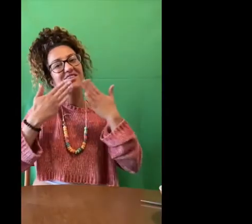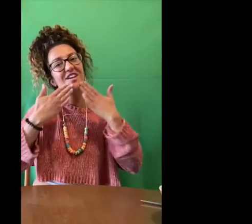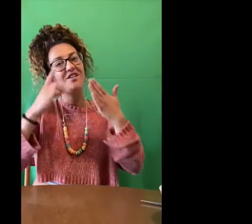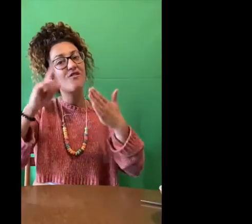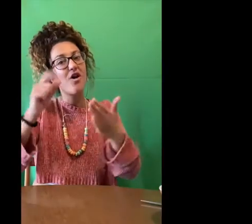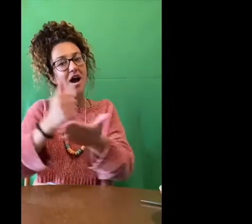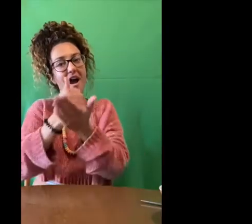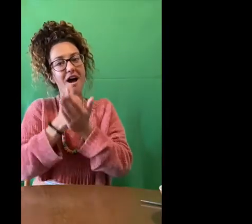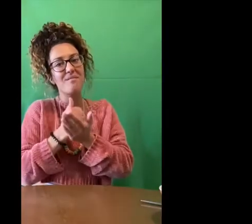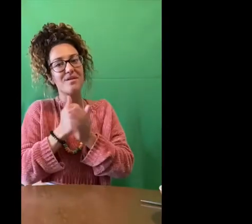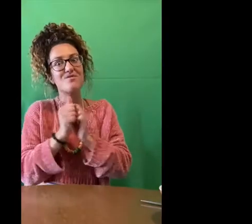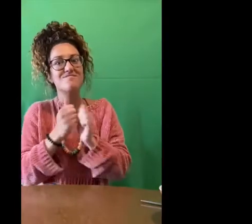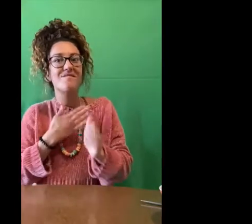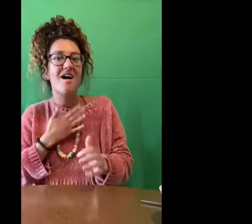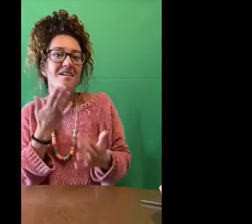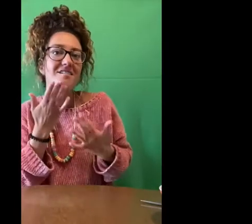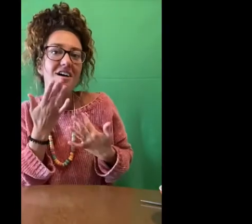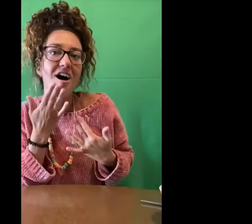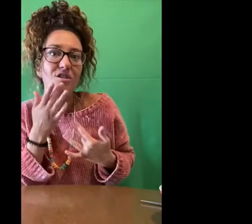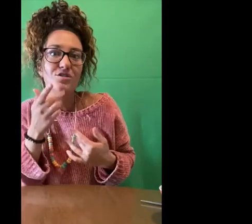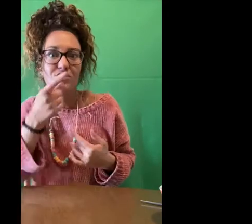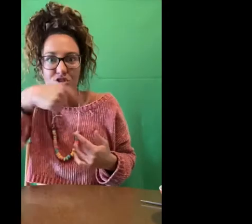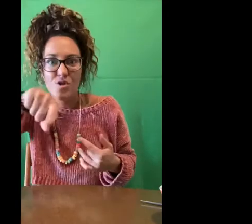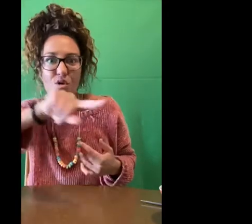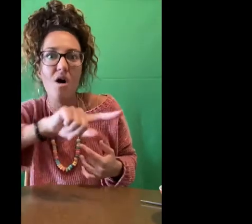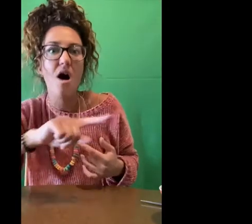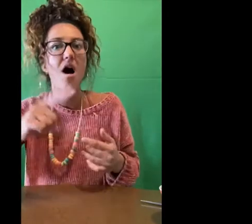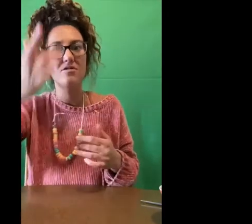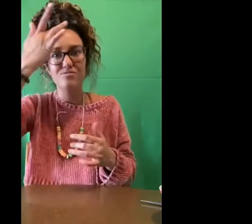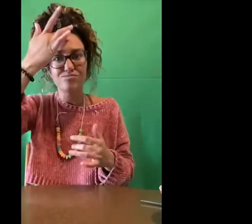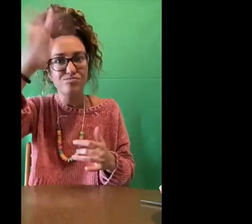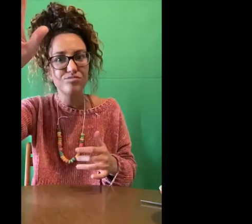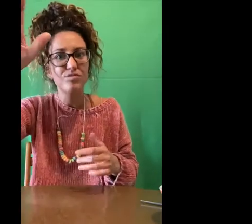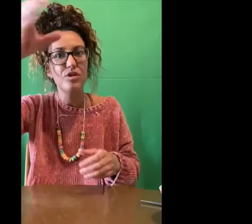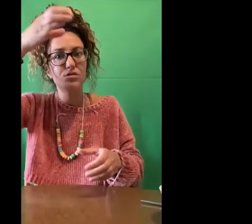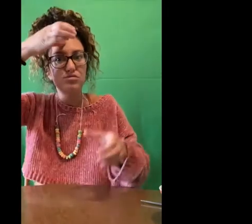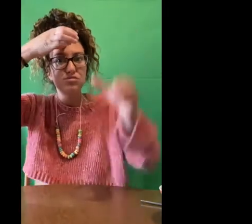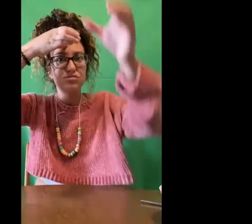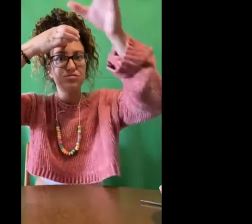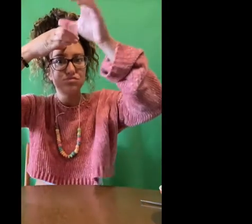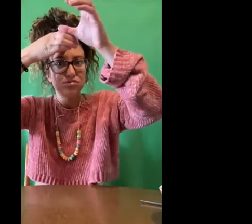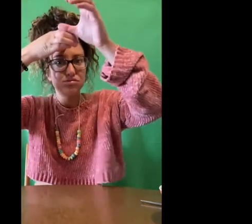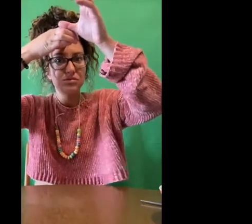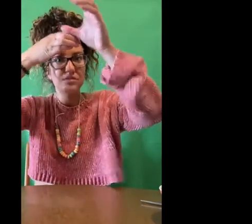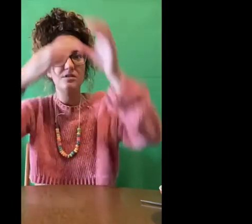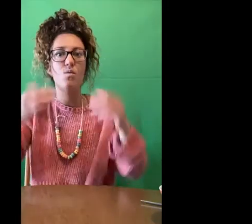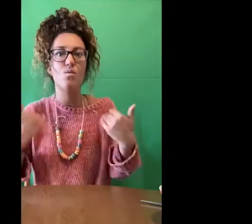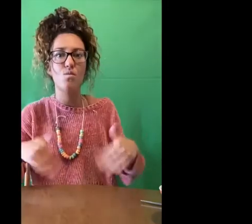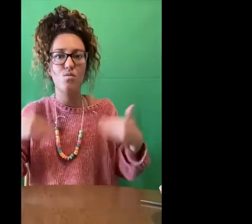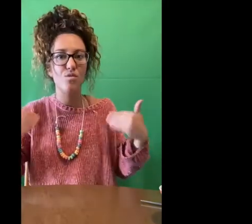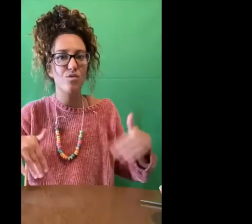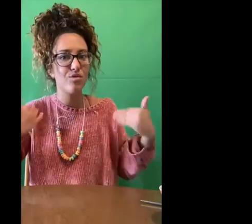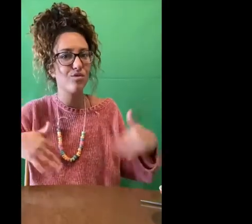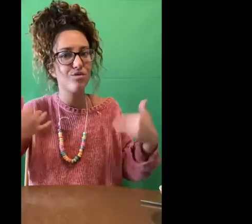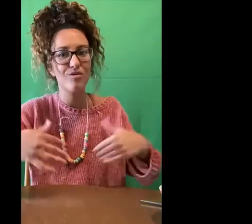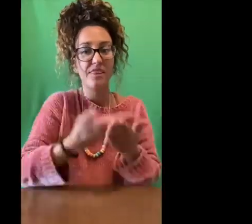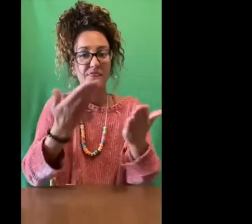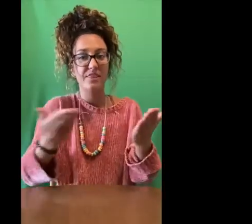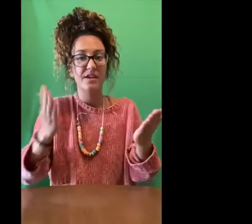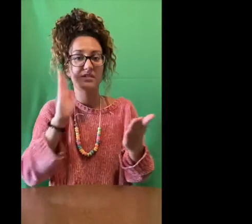Yay! Thank you for helping me with my colors. You all are so smart on all the information you hold in your brain.